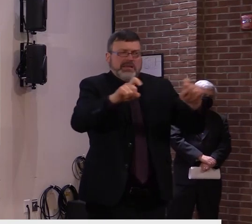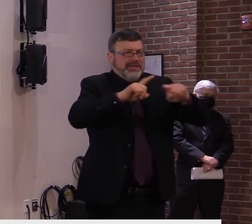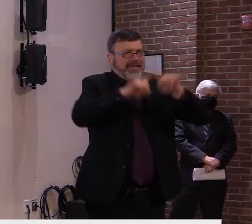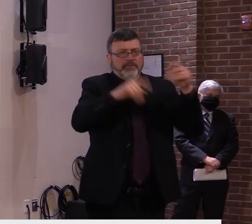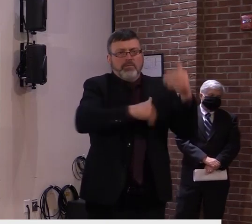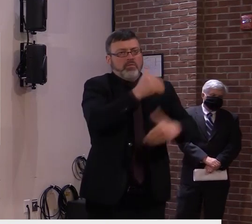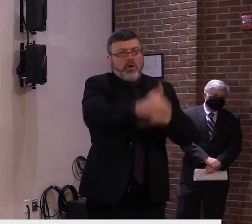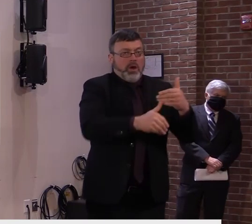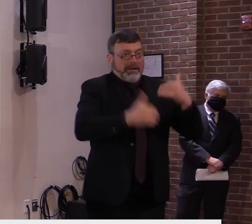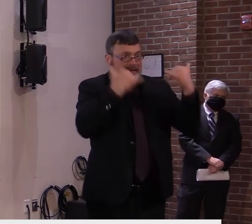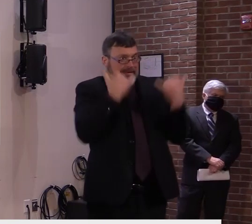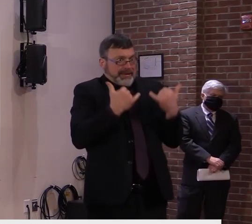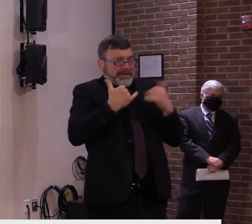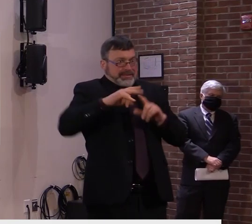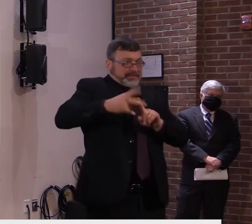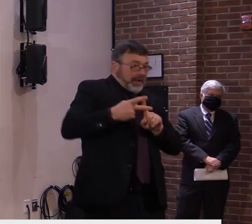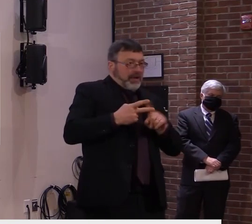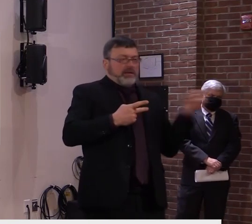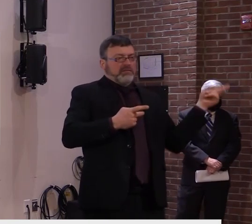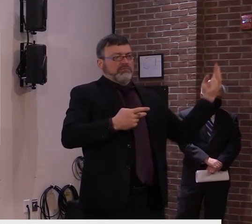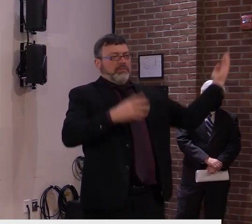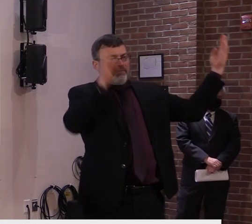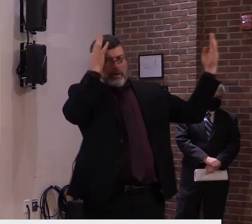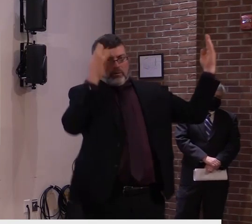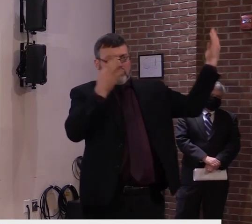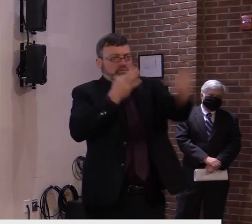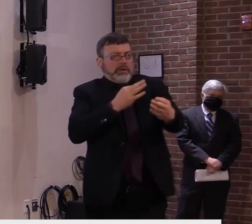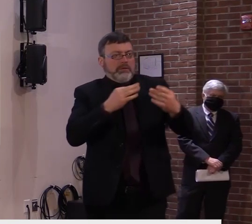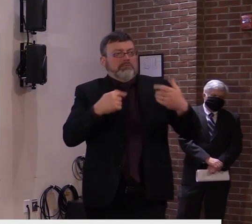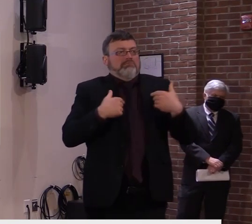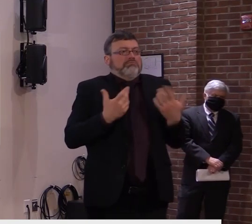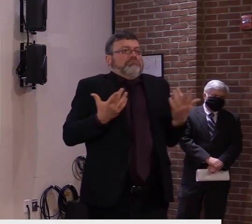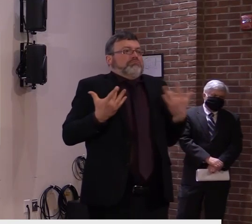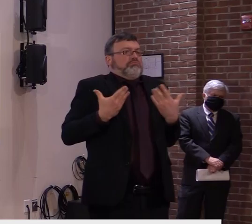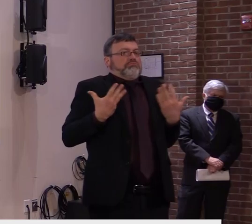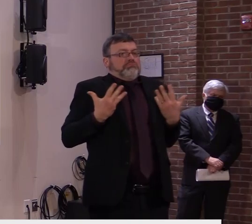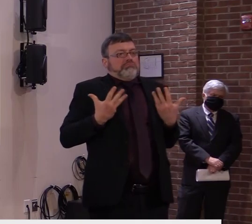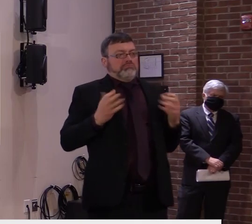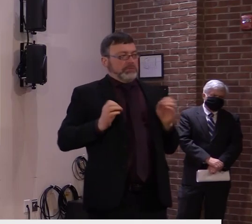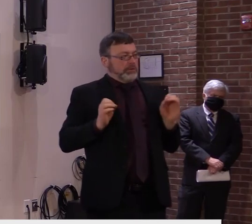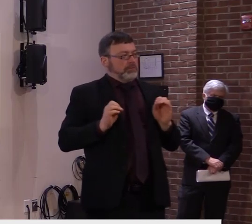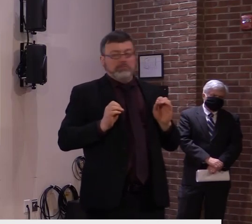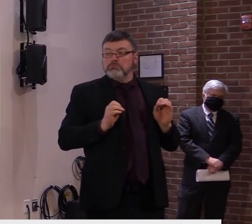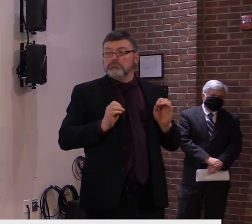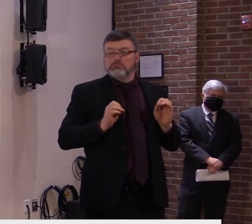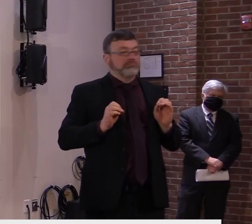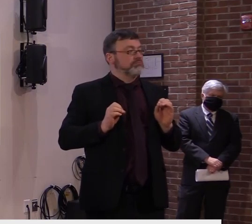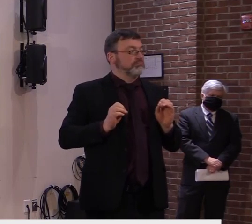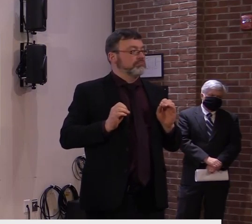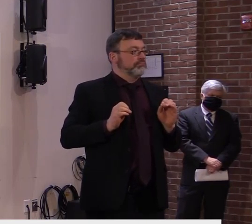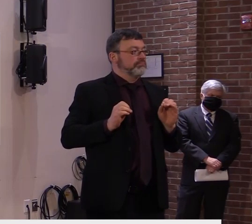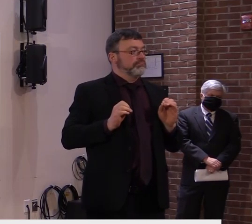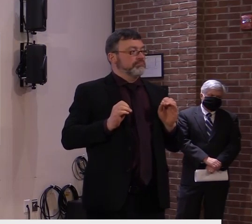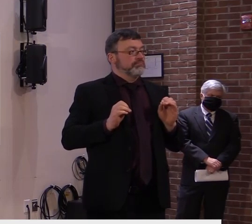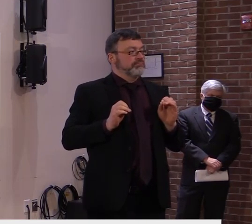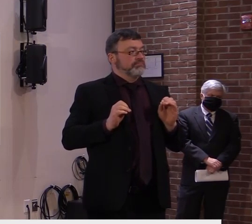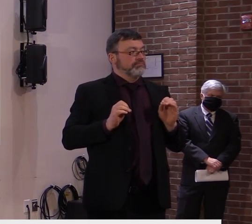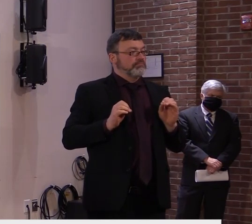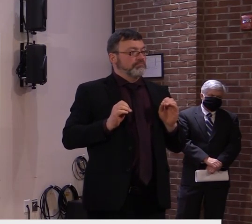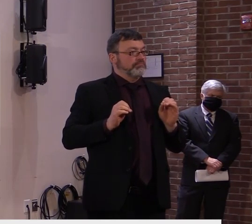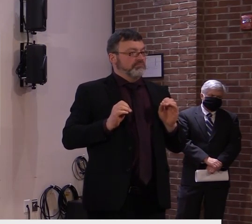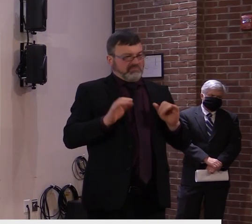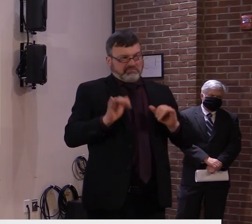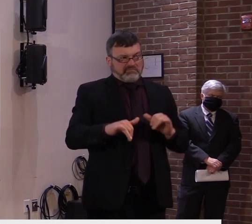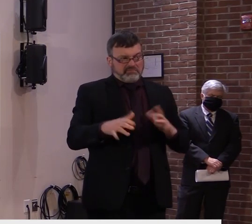is food and accommodations, definitely has the ability, I can't say it off the top of my head, but they have the ability to